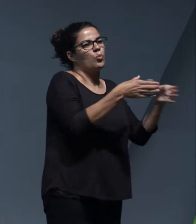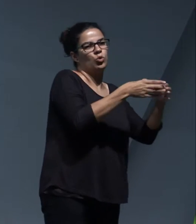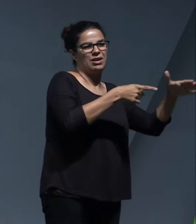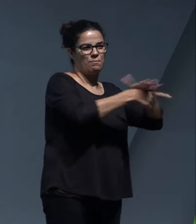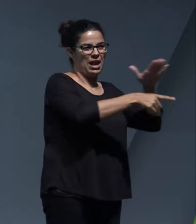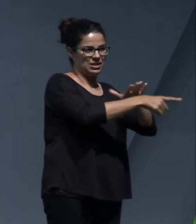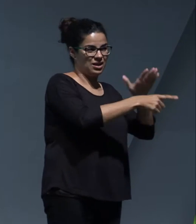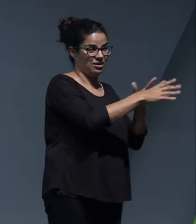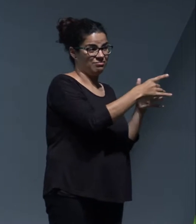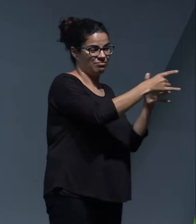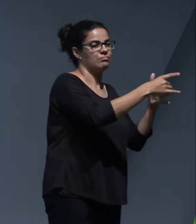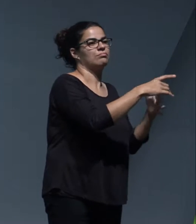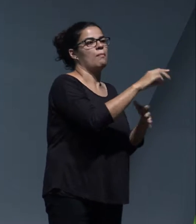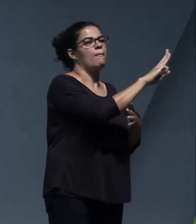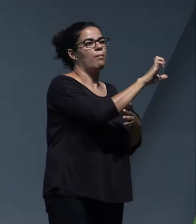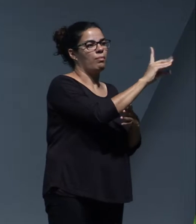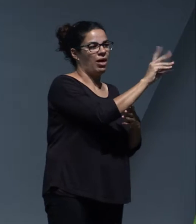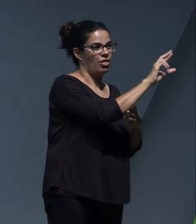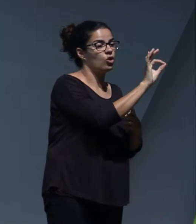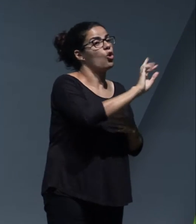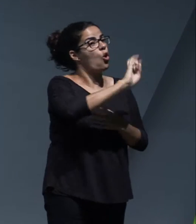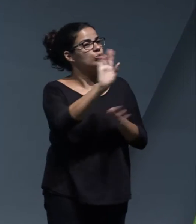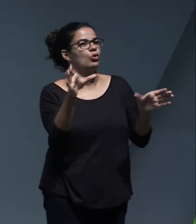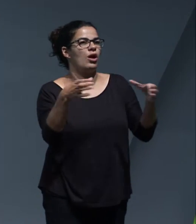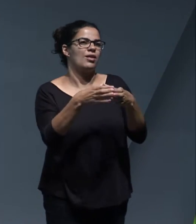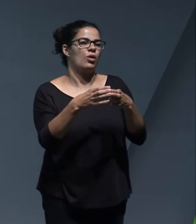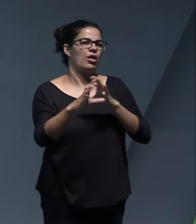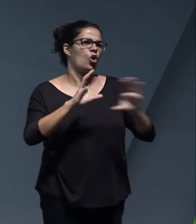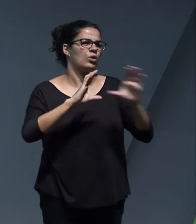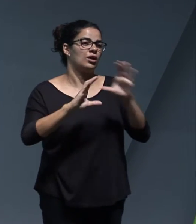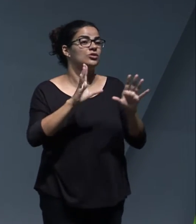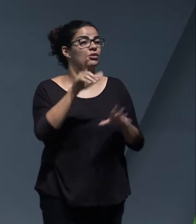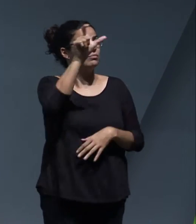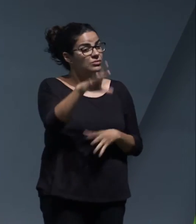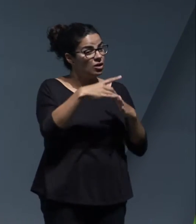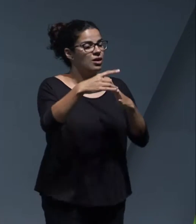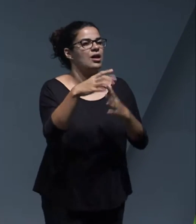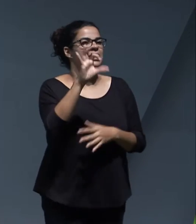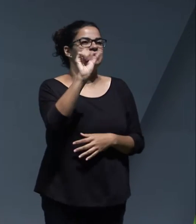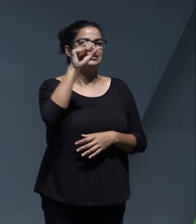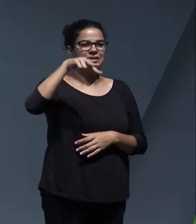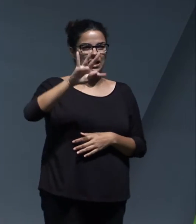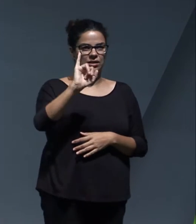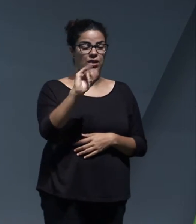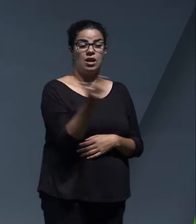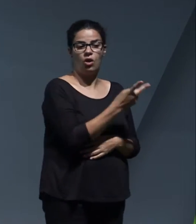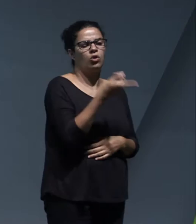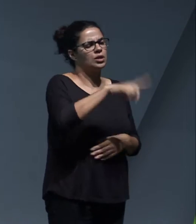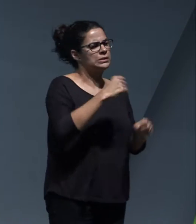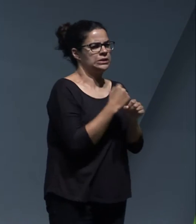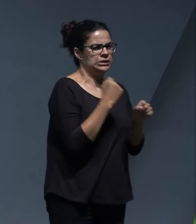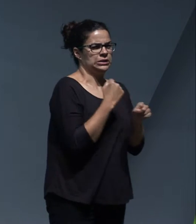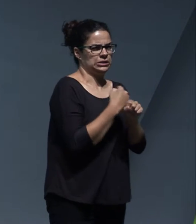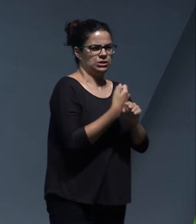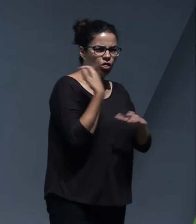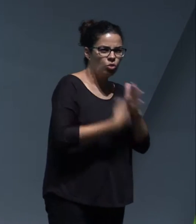and the communication team led by Sandy, who've also done a lot of work